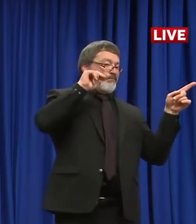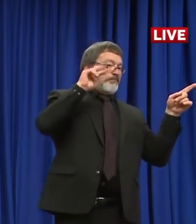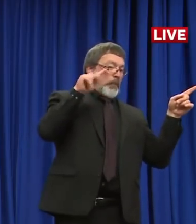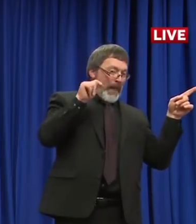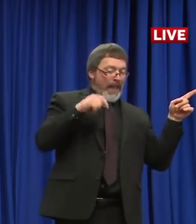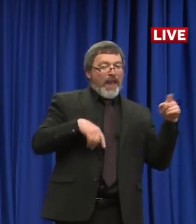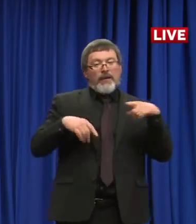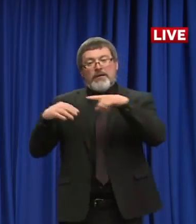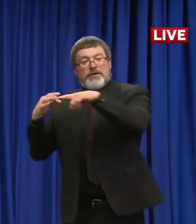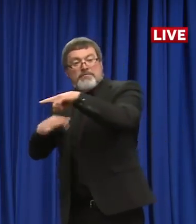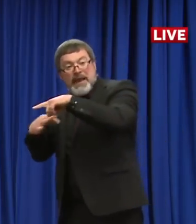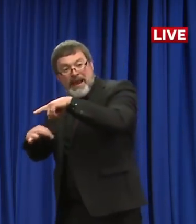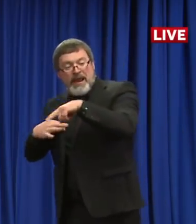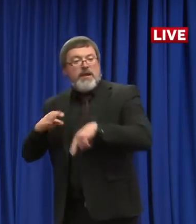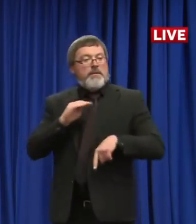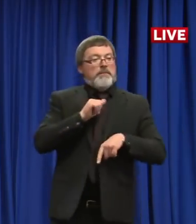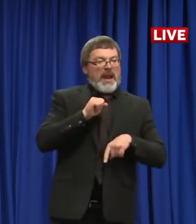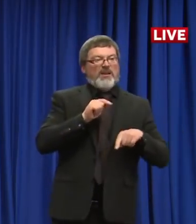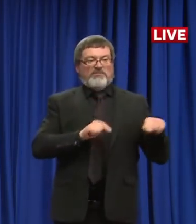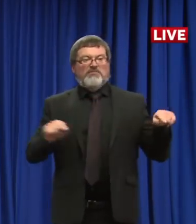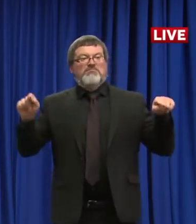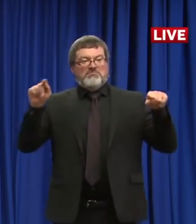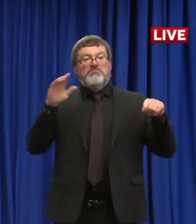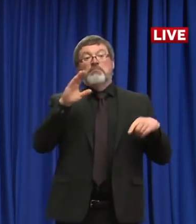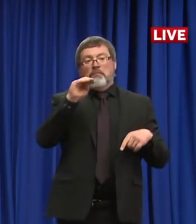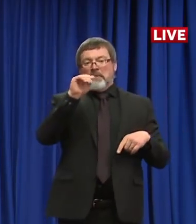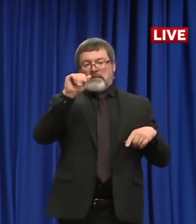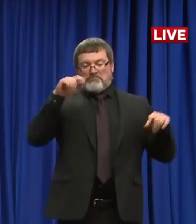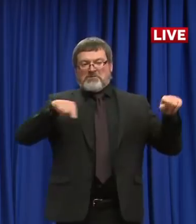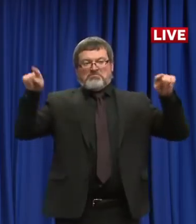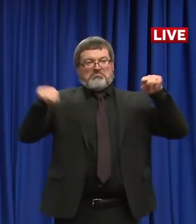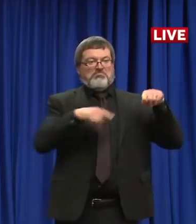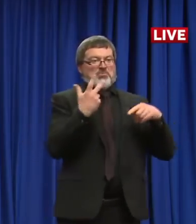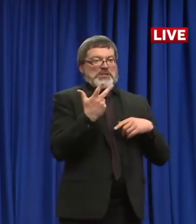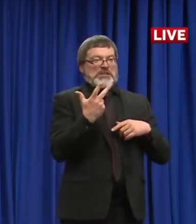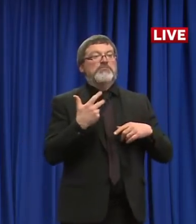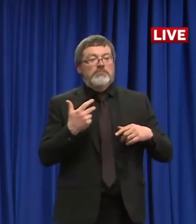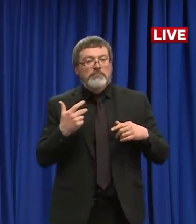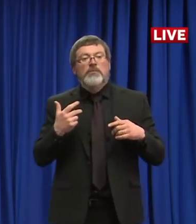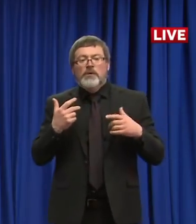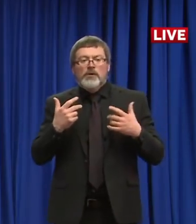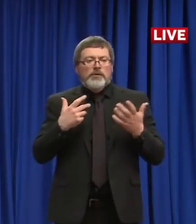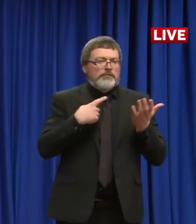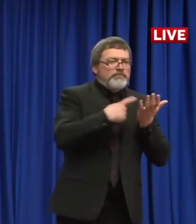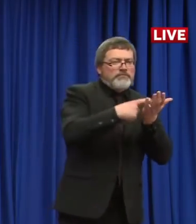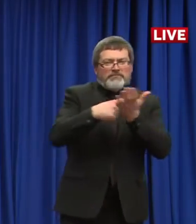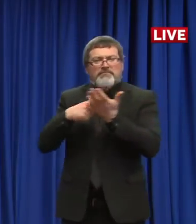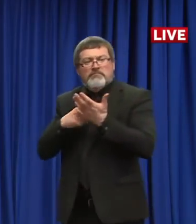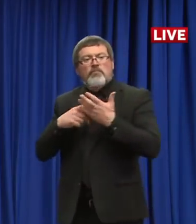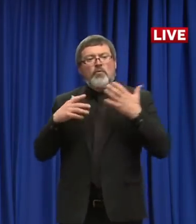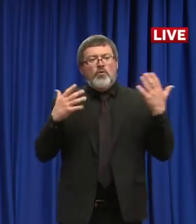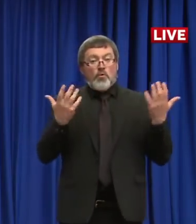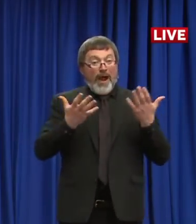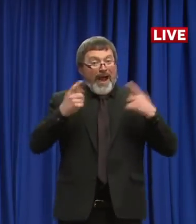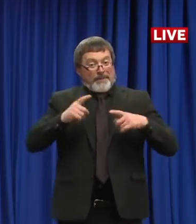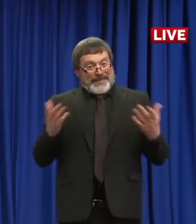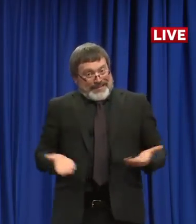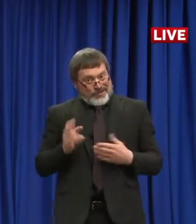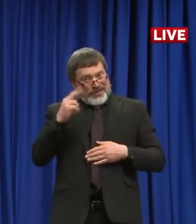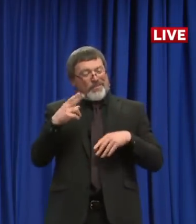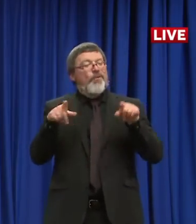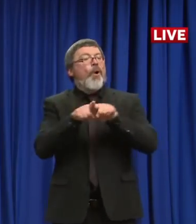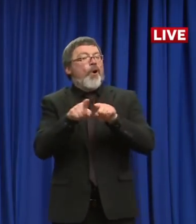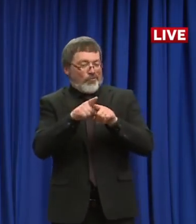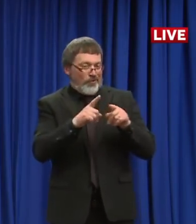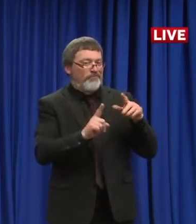in the past 24 hours. We've always said that what happens here really has a regional impact and what happens in those other states has an impact